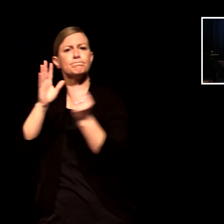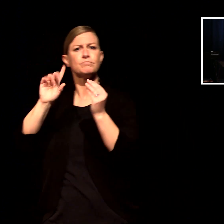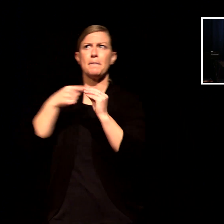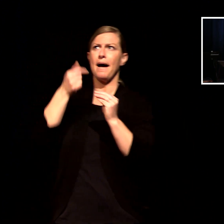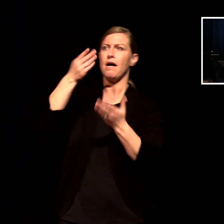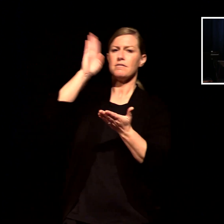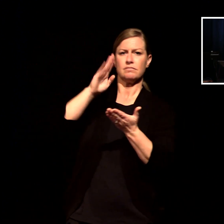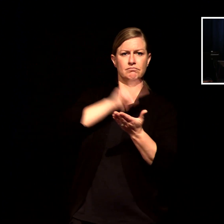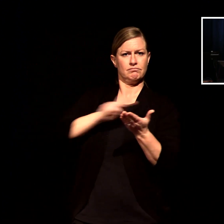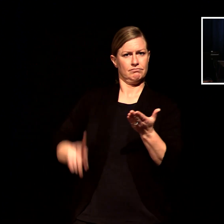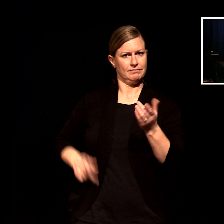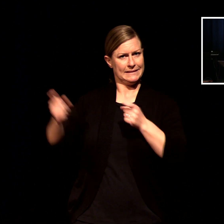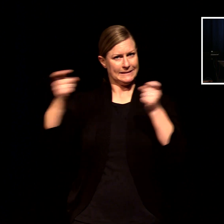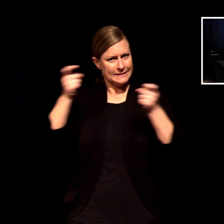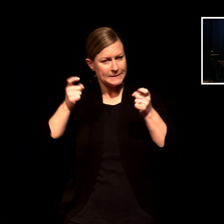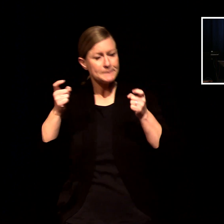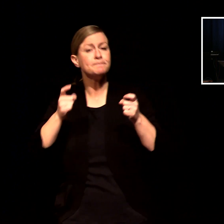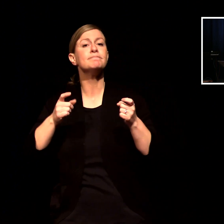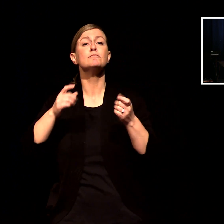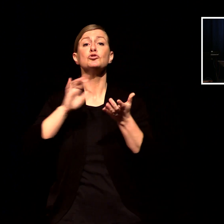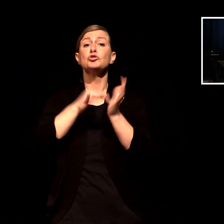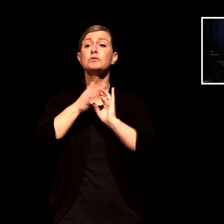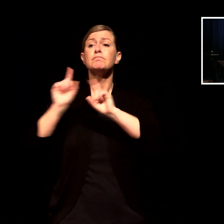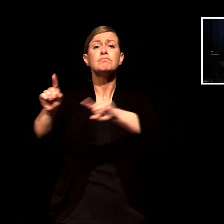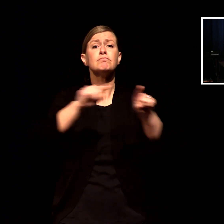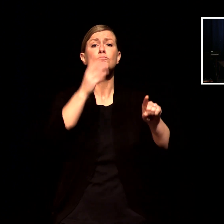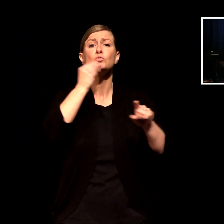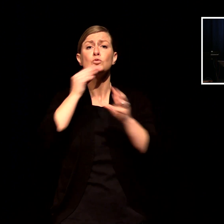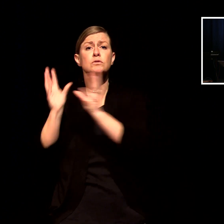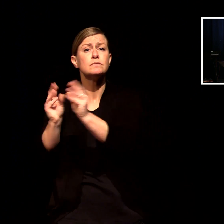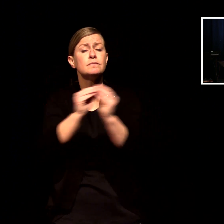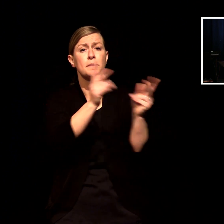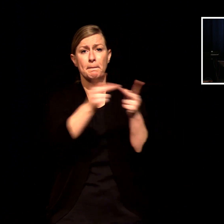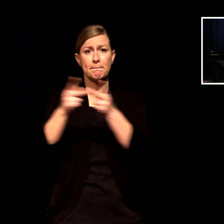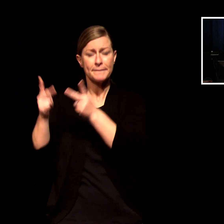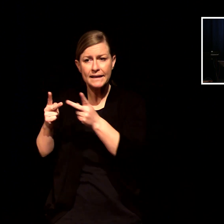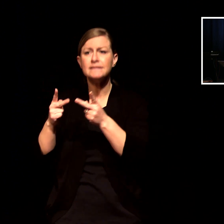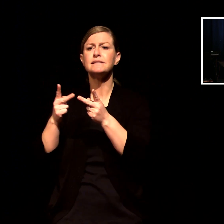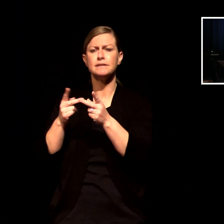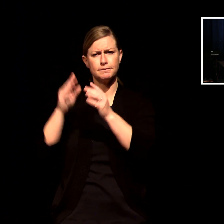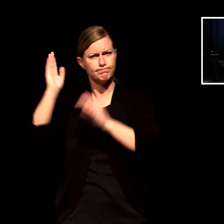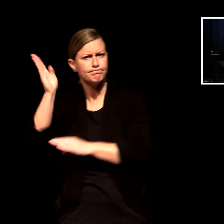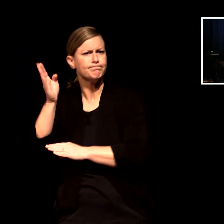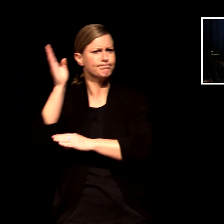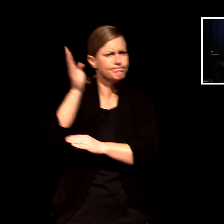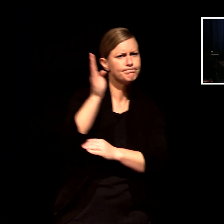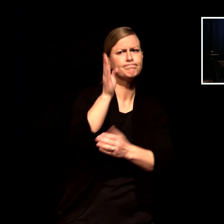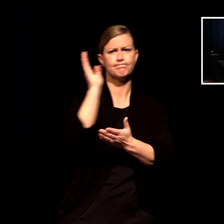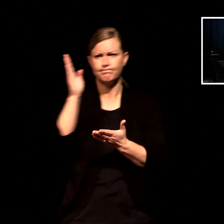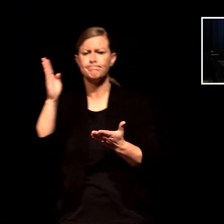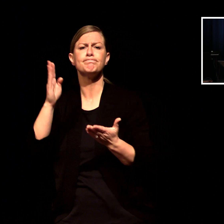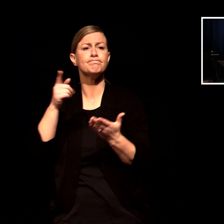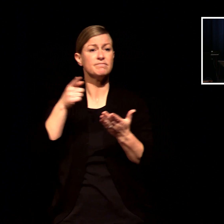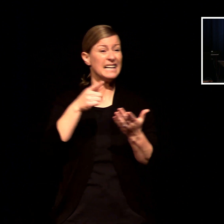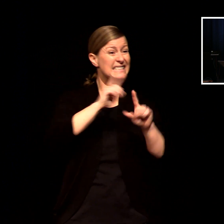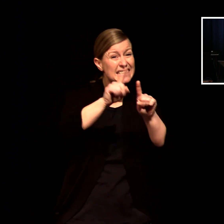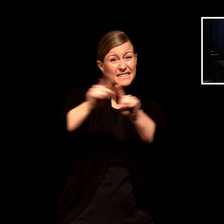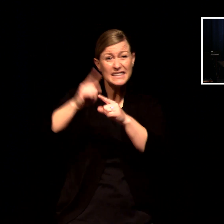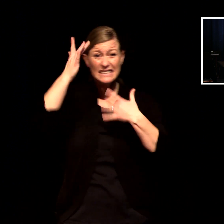every kind of disease and illness when he saw the crowds he had compassion on them because they were confused and helpless like sheep